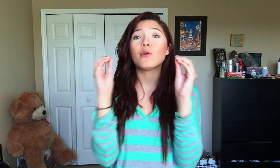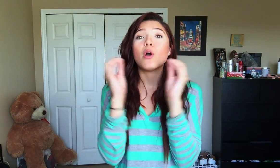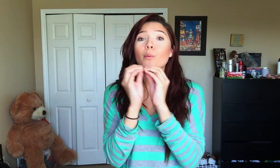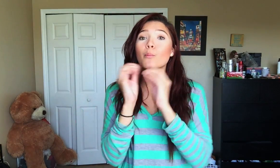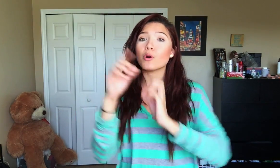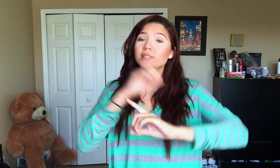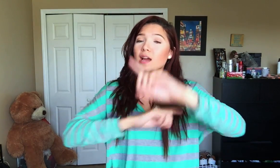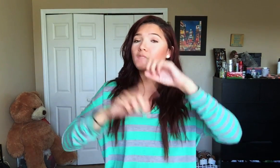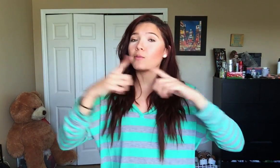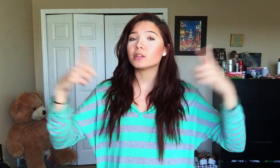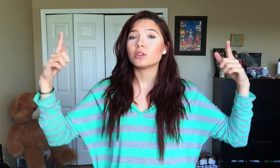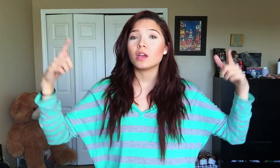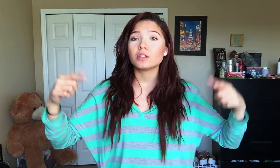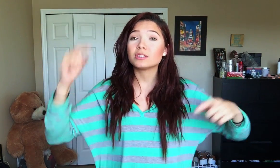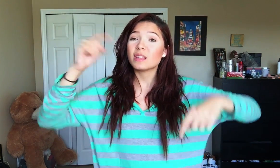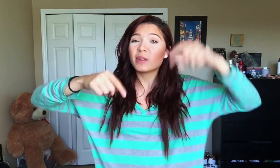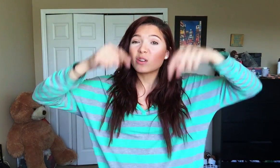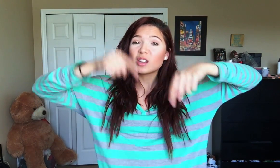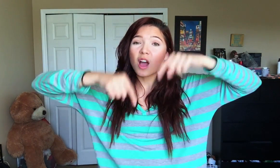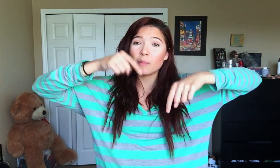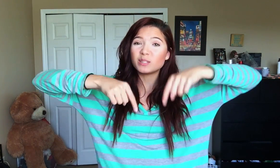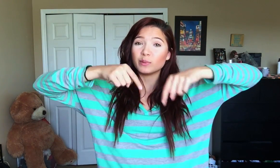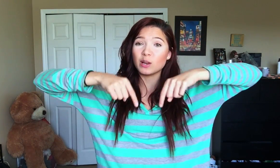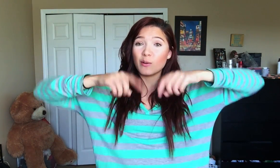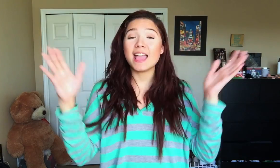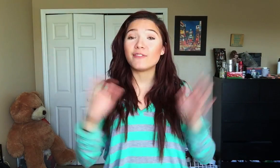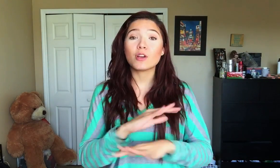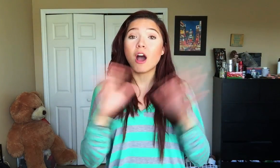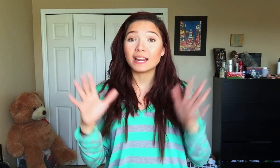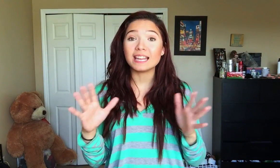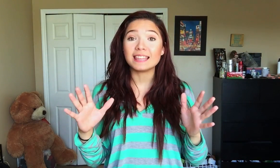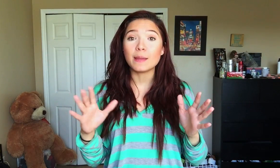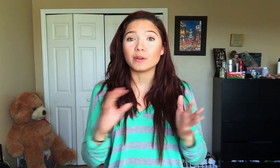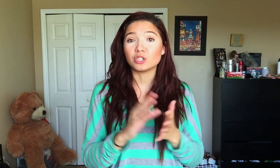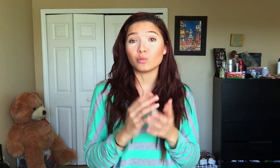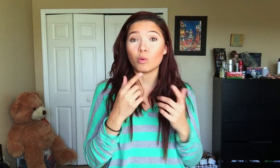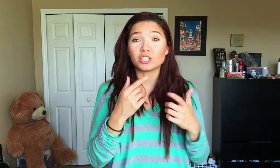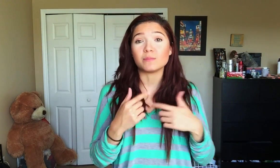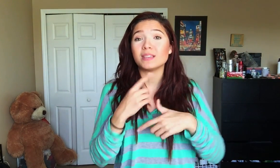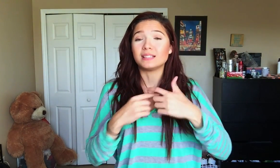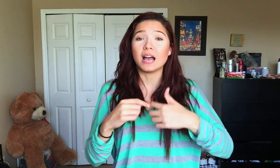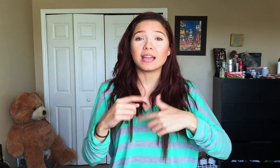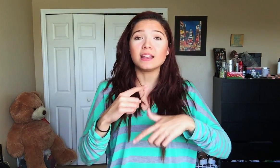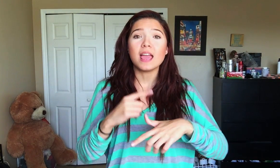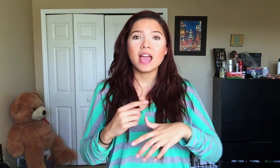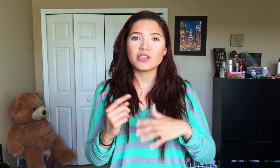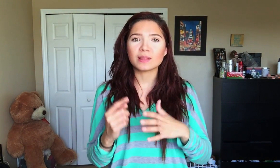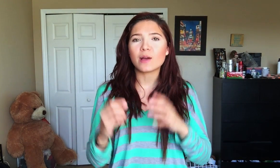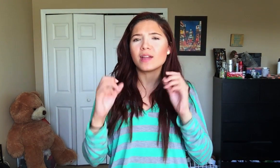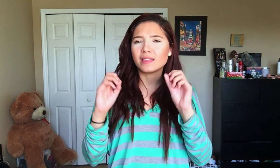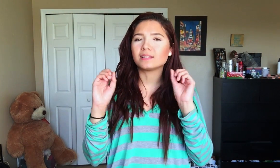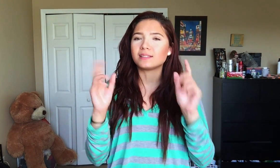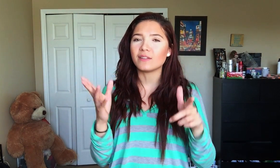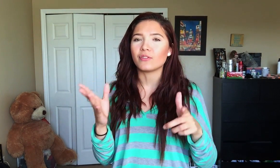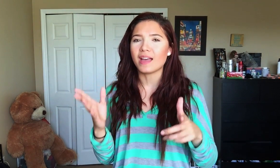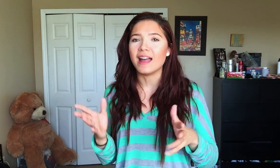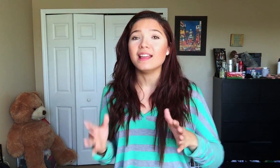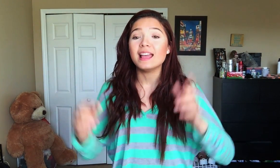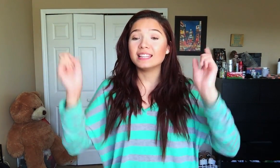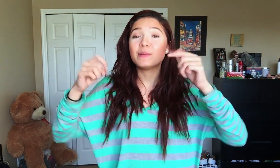more sign language just let me know in the comments below if you caught anything by just watching me sign and you're like okay that's the sign for that let